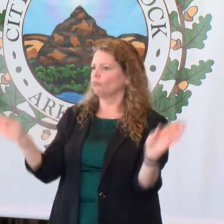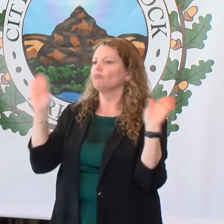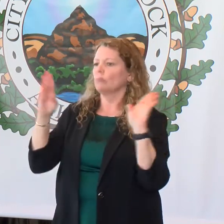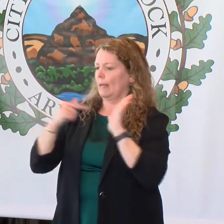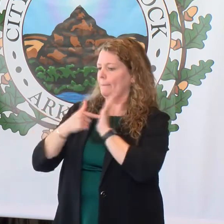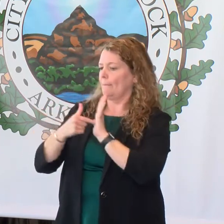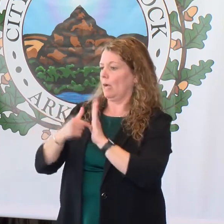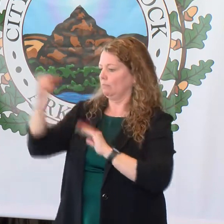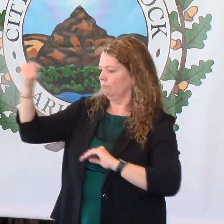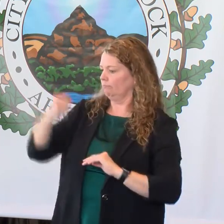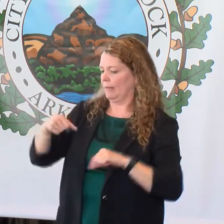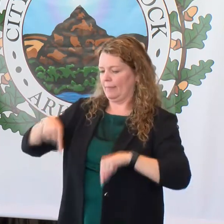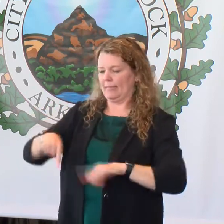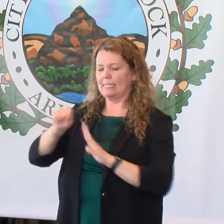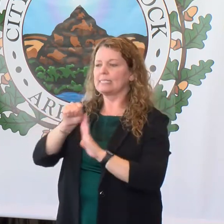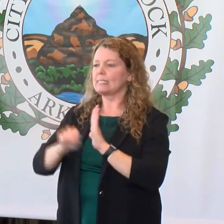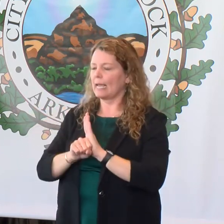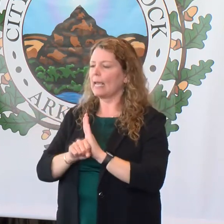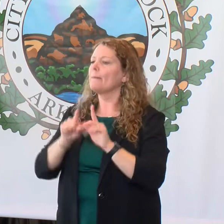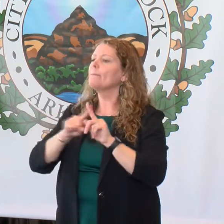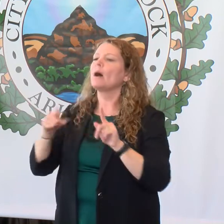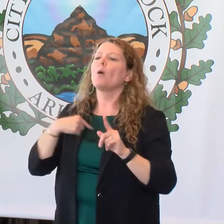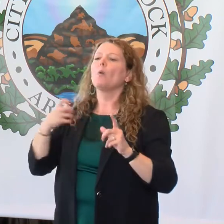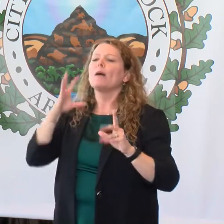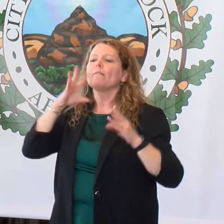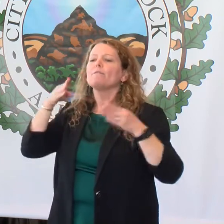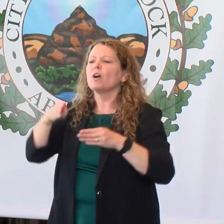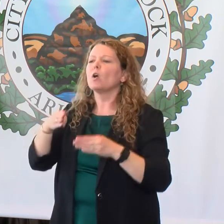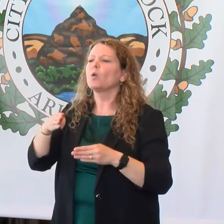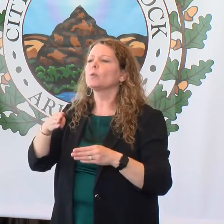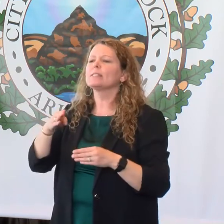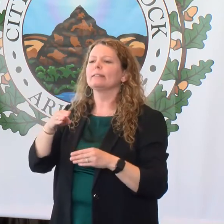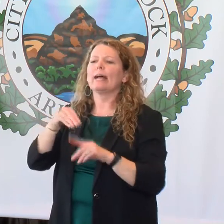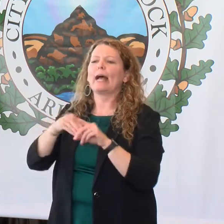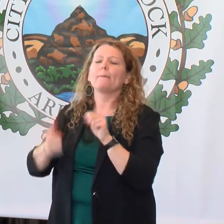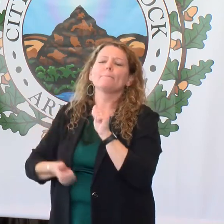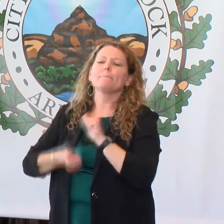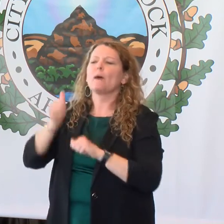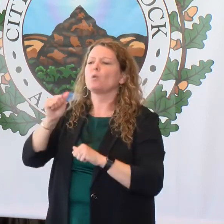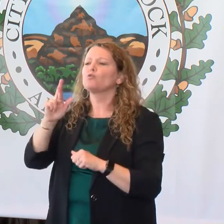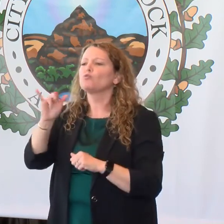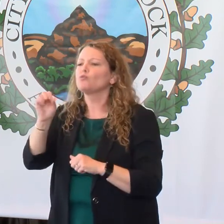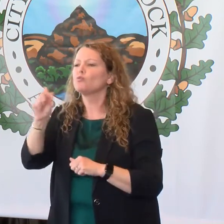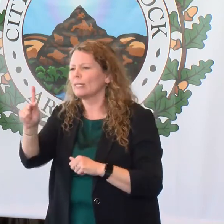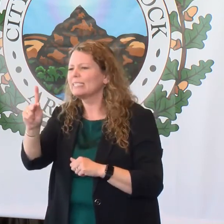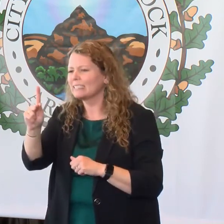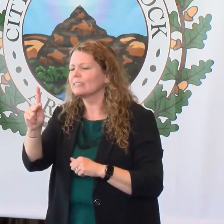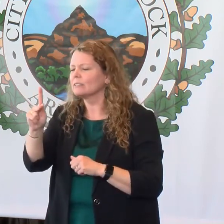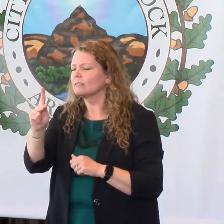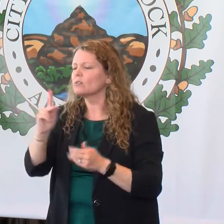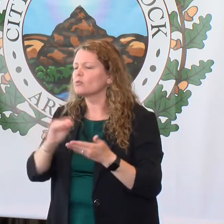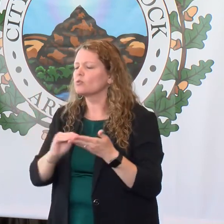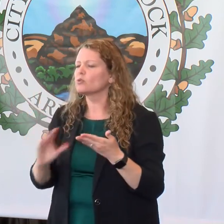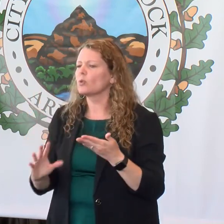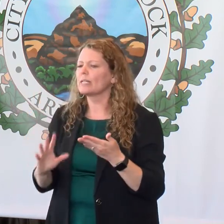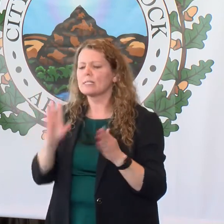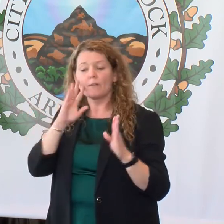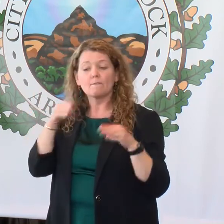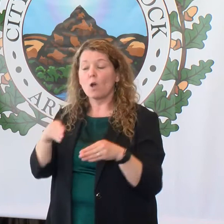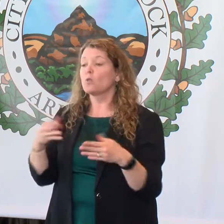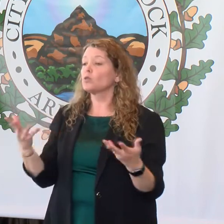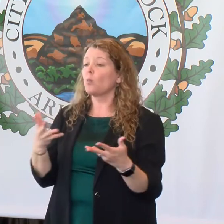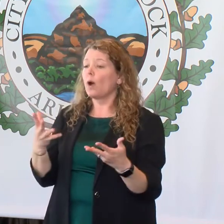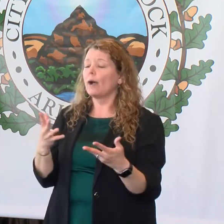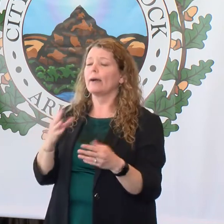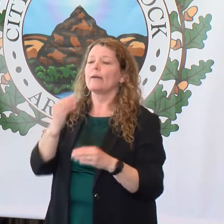bringing to our state. We're focusing on the most at-risk students at the most at-risk schools within the Little Rock School District from as simple as focusing on